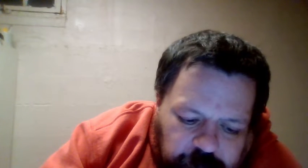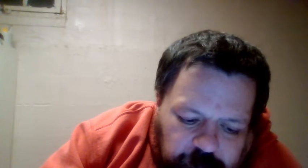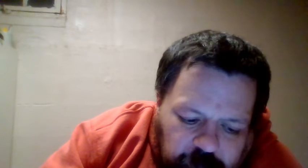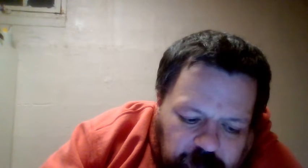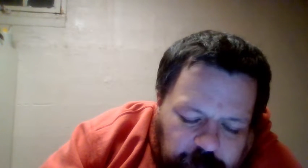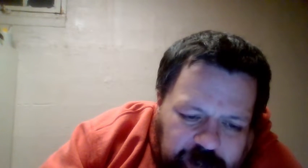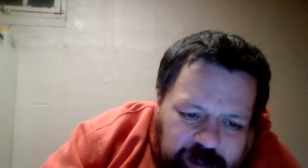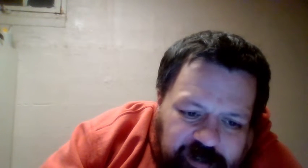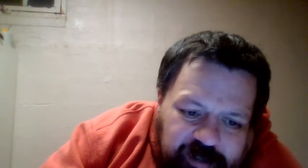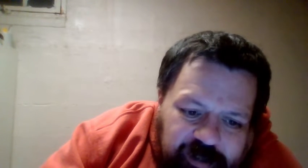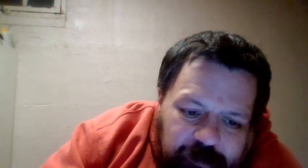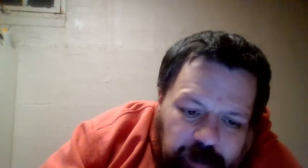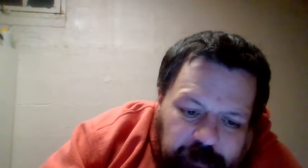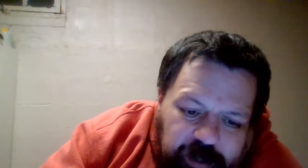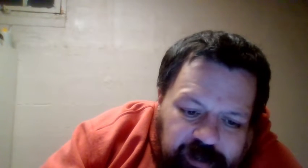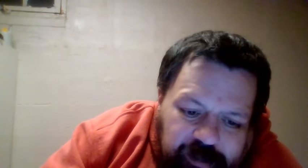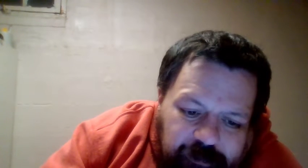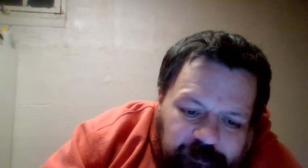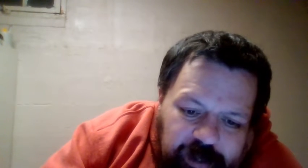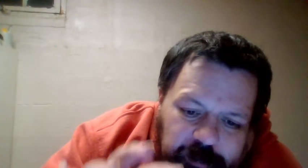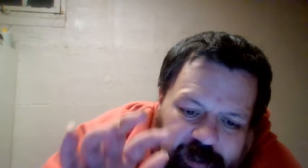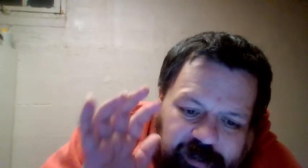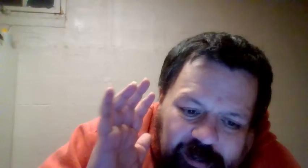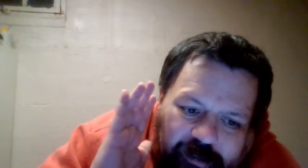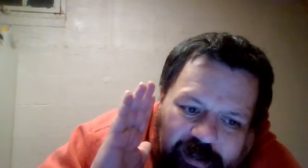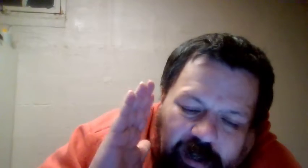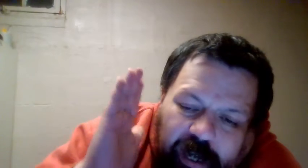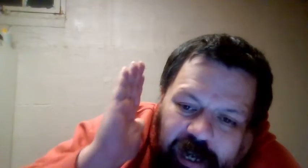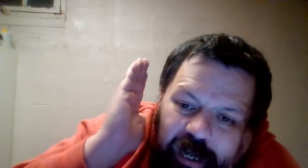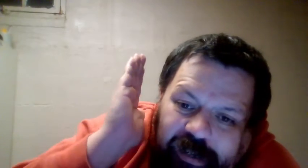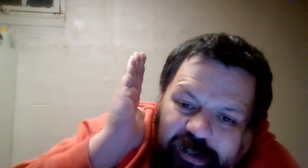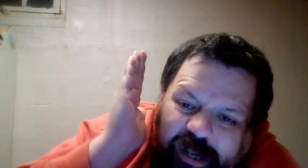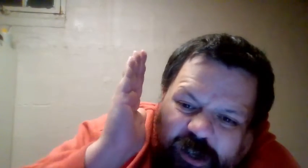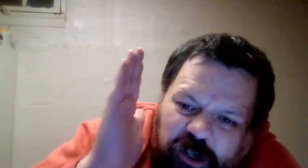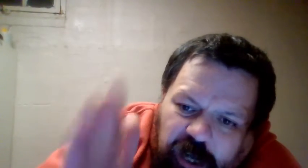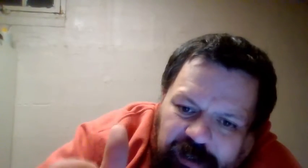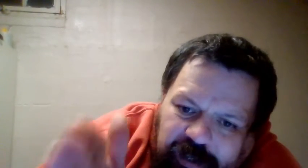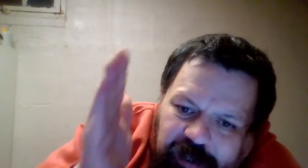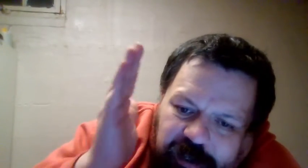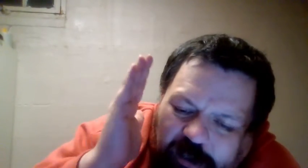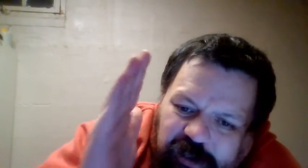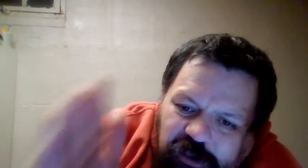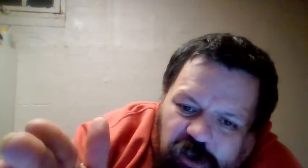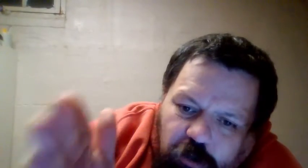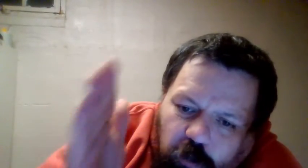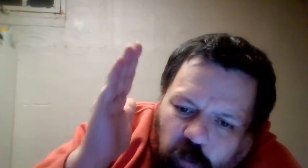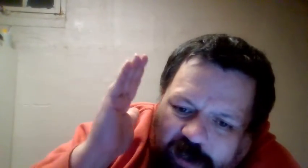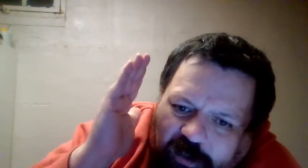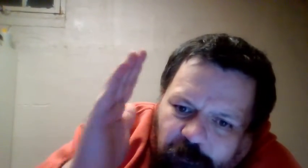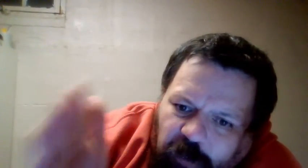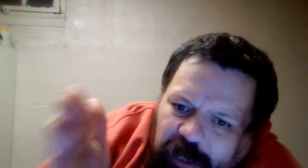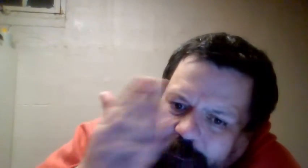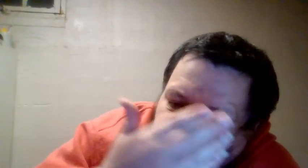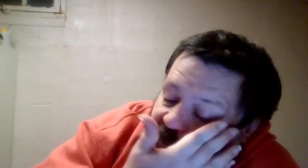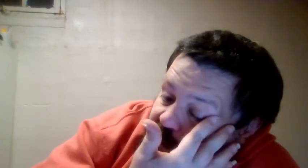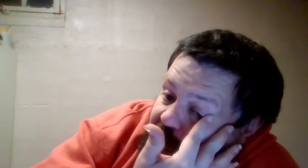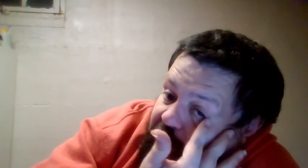Because this event has nothing to do with Survivor Series.